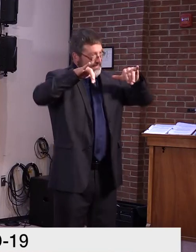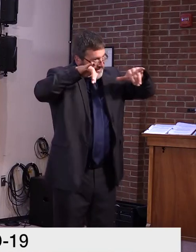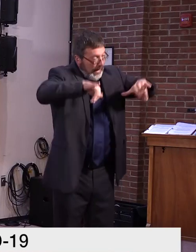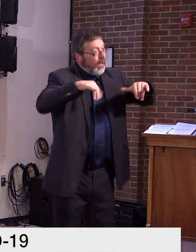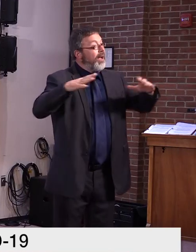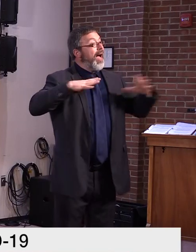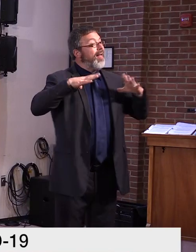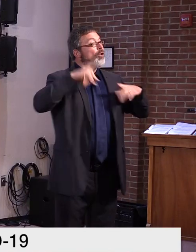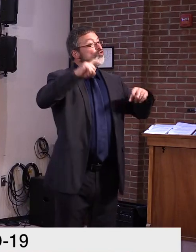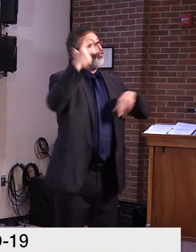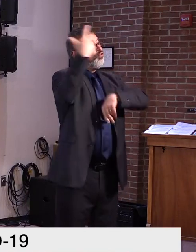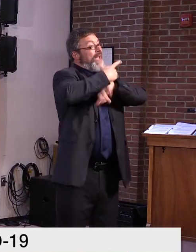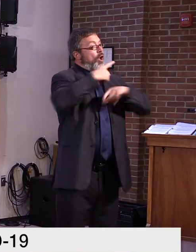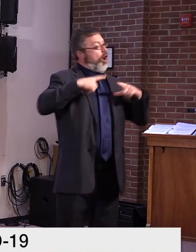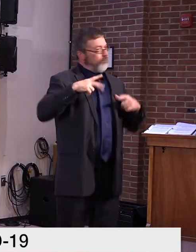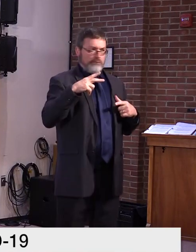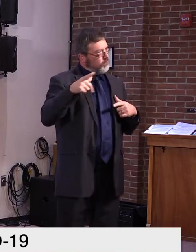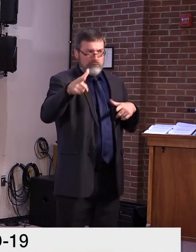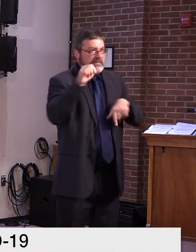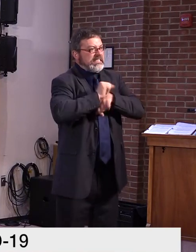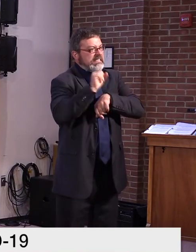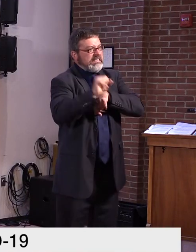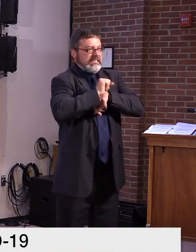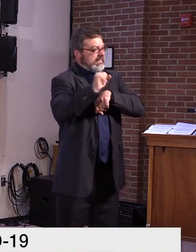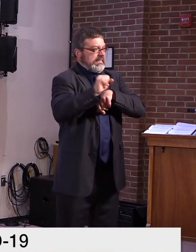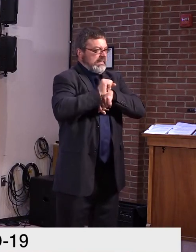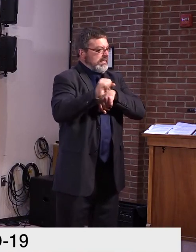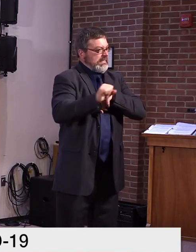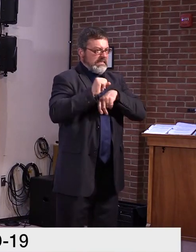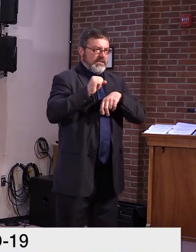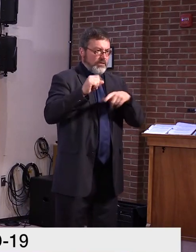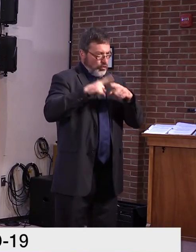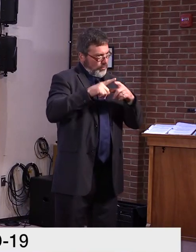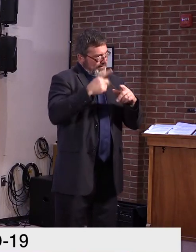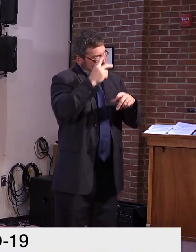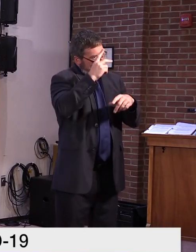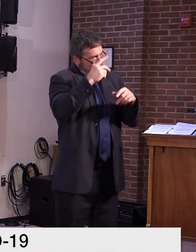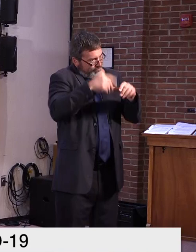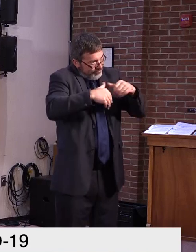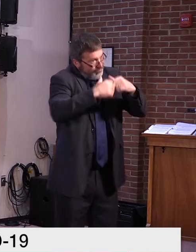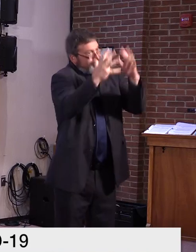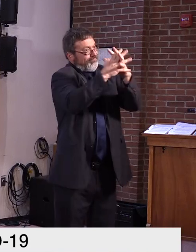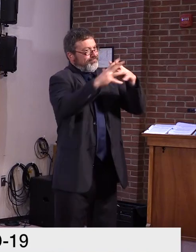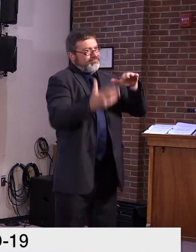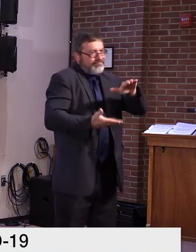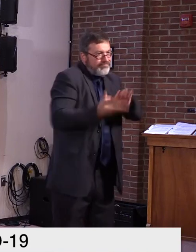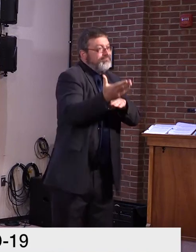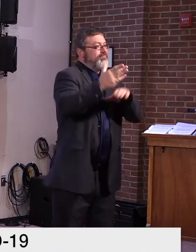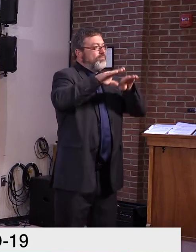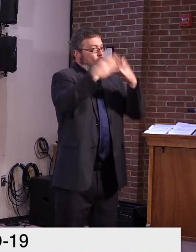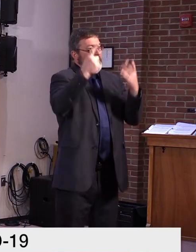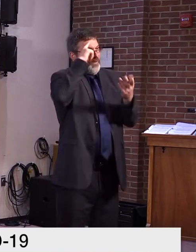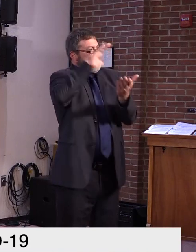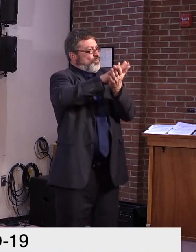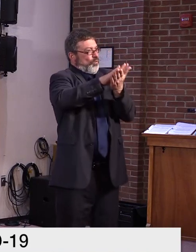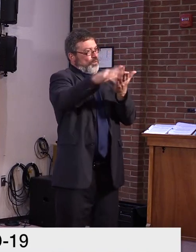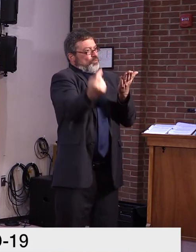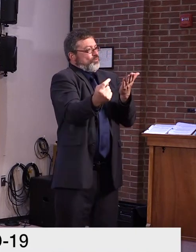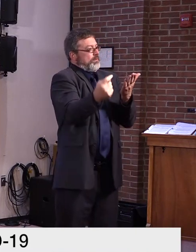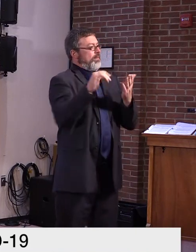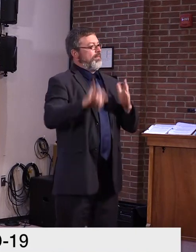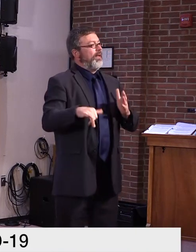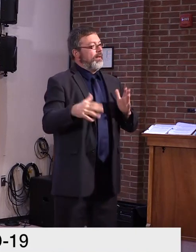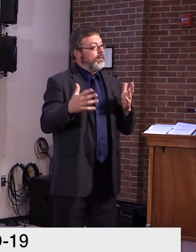If the school, just so that everybody knows, if the schools start to transition to five days a week throughout the state,